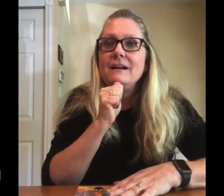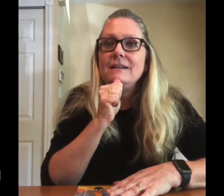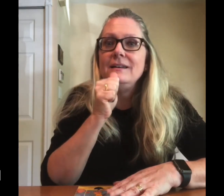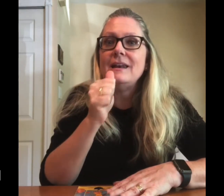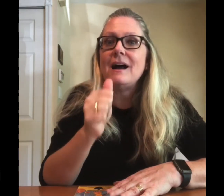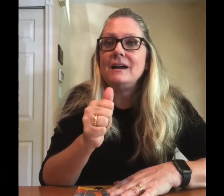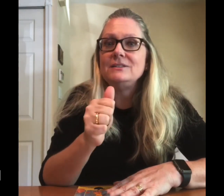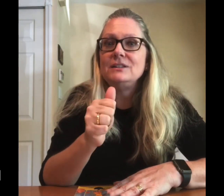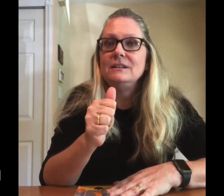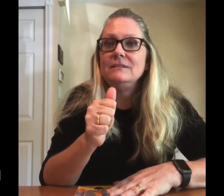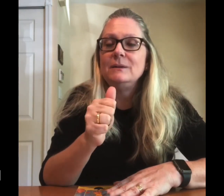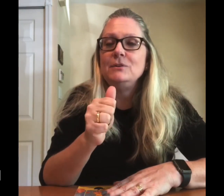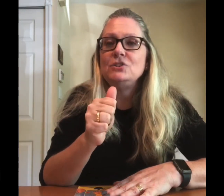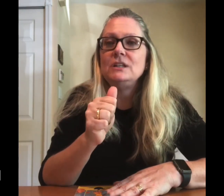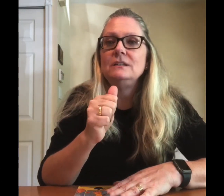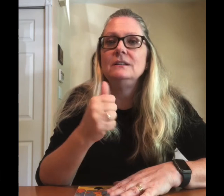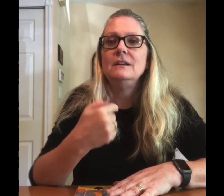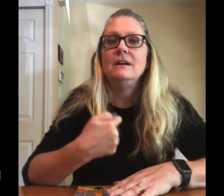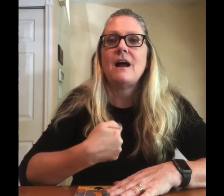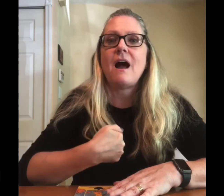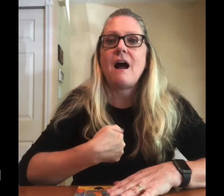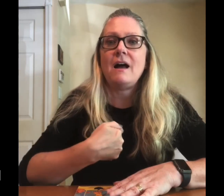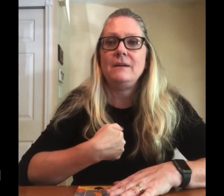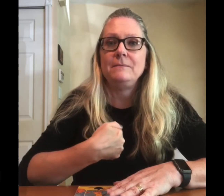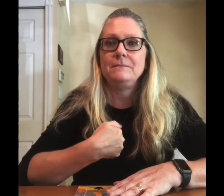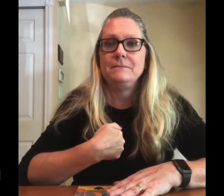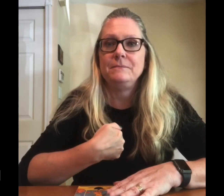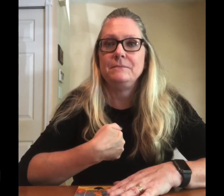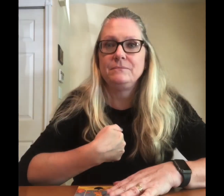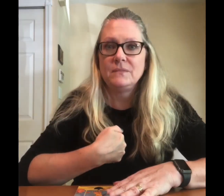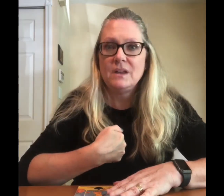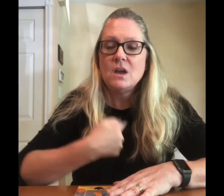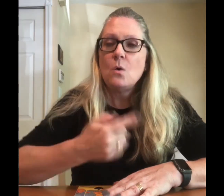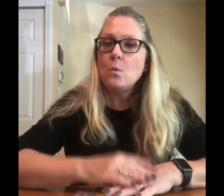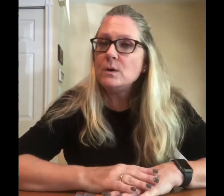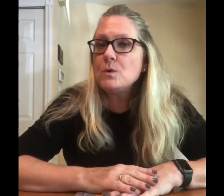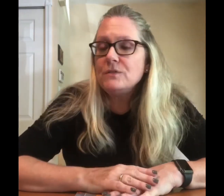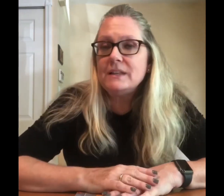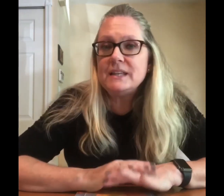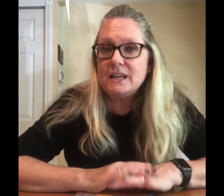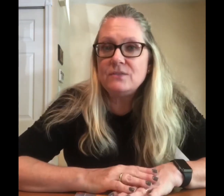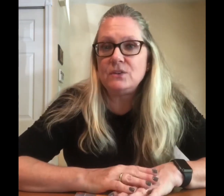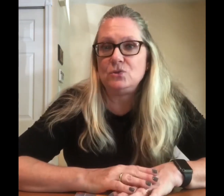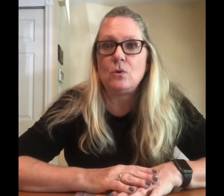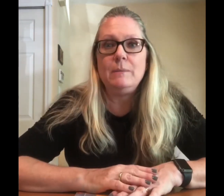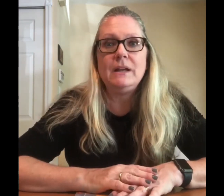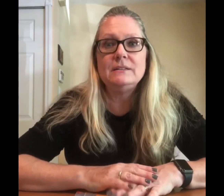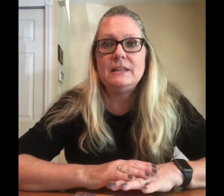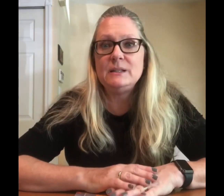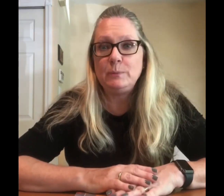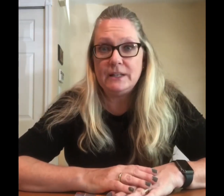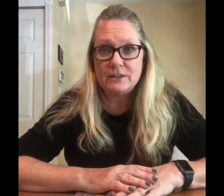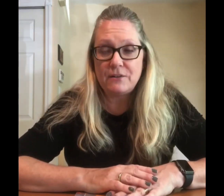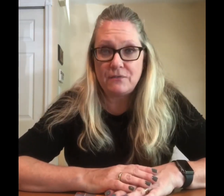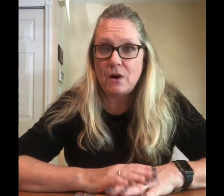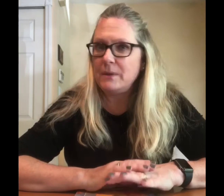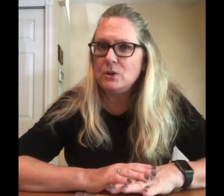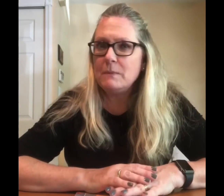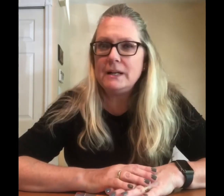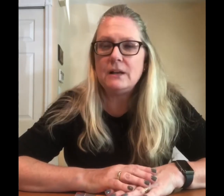Not from your chin. I. One word that's in this story because it takes place on a farm that you might not know